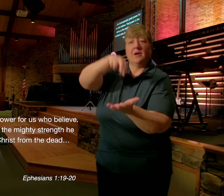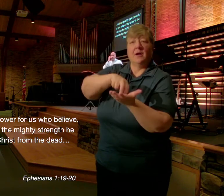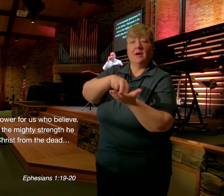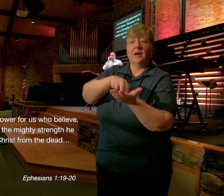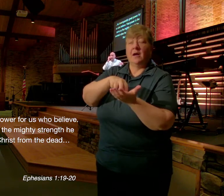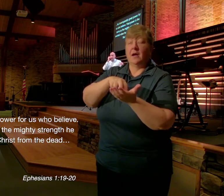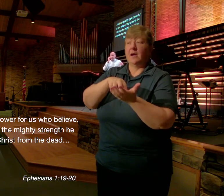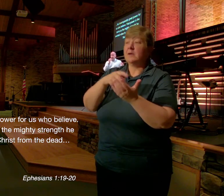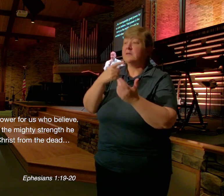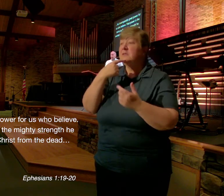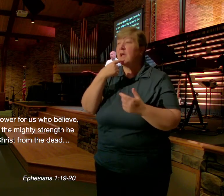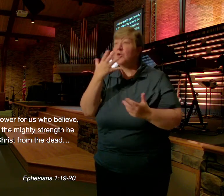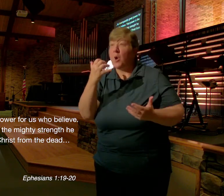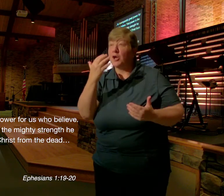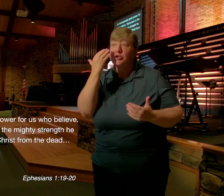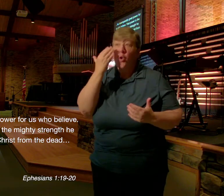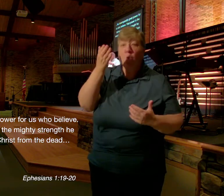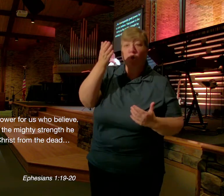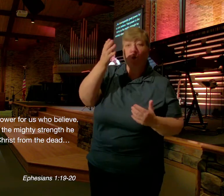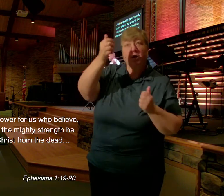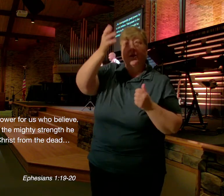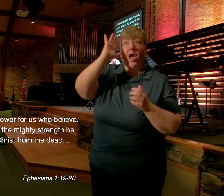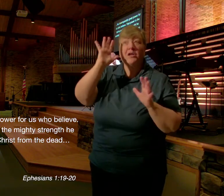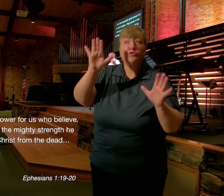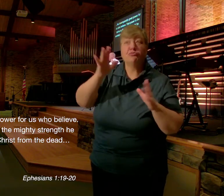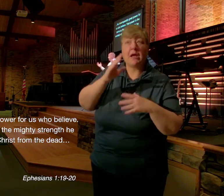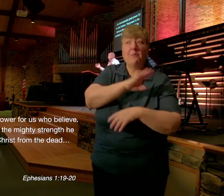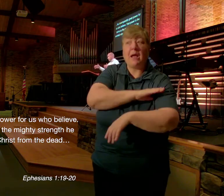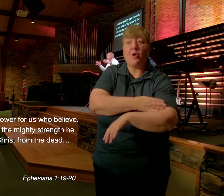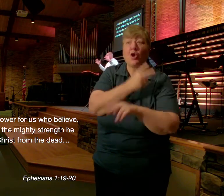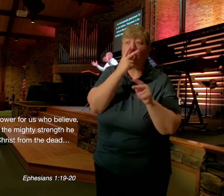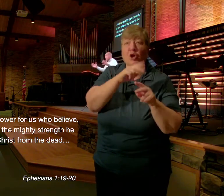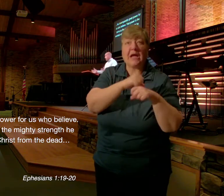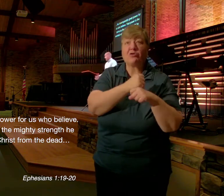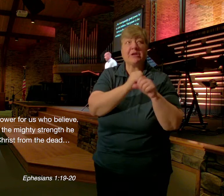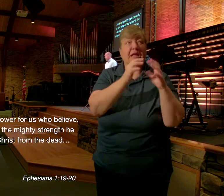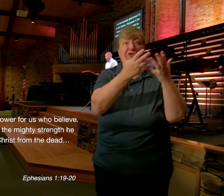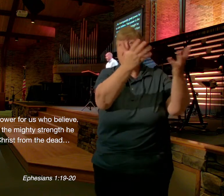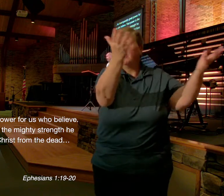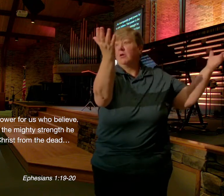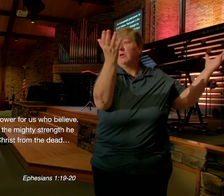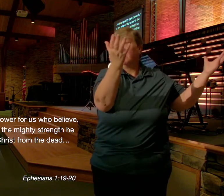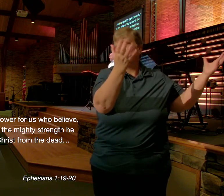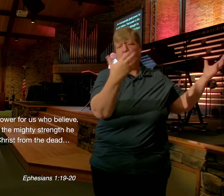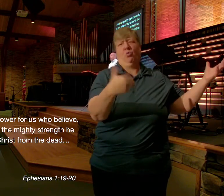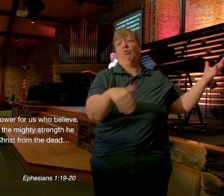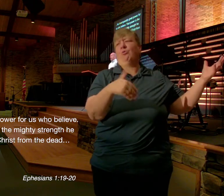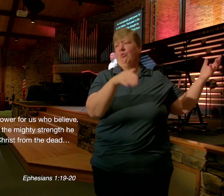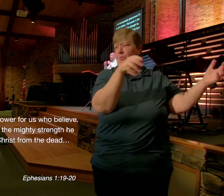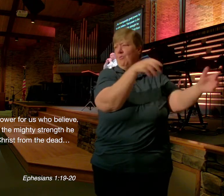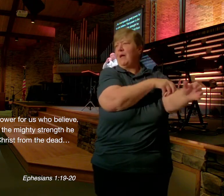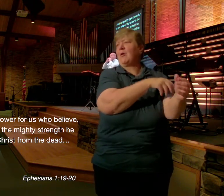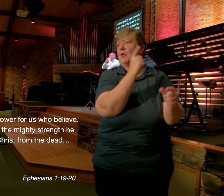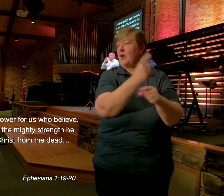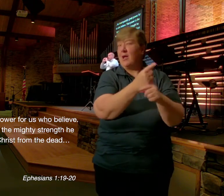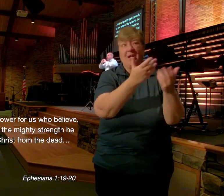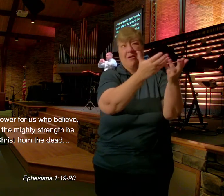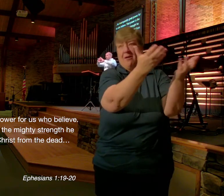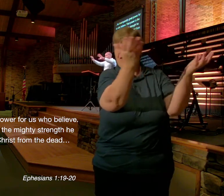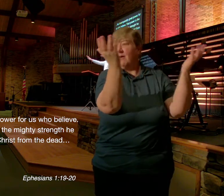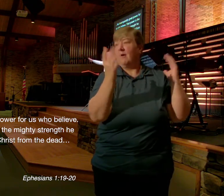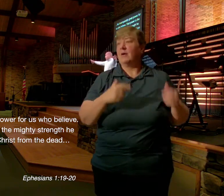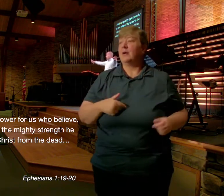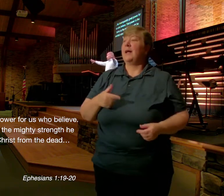to Know God's Great Power Look to His Creation I mean There is Power Right The power Of God To say